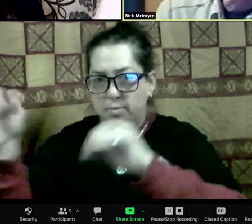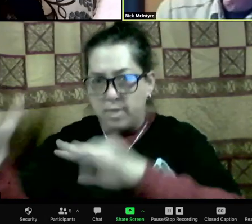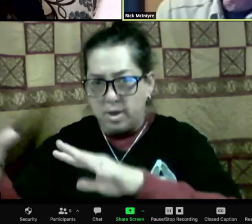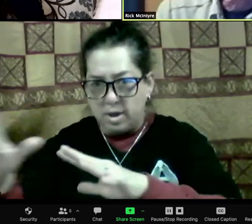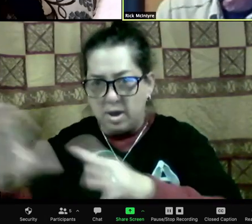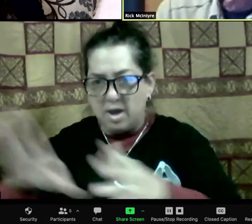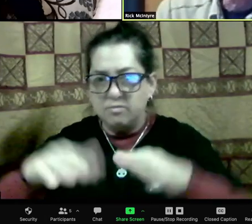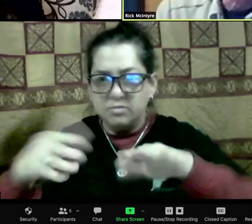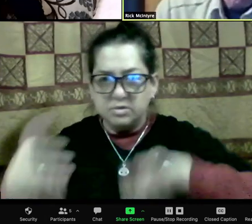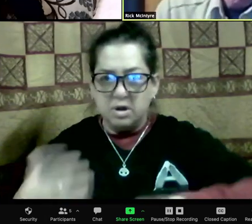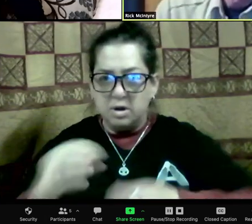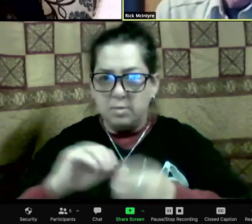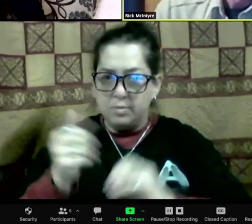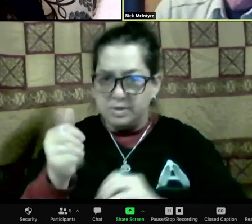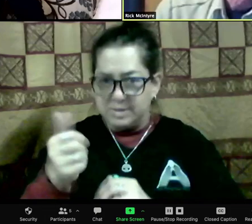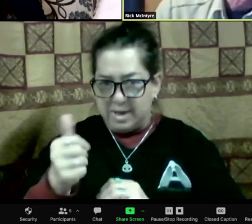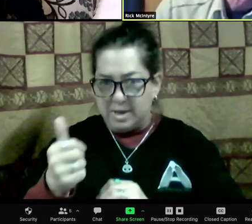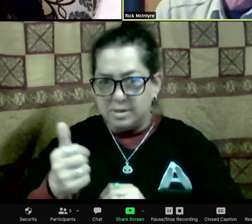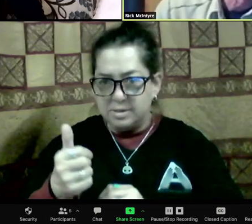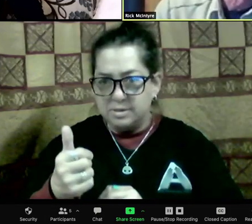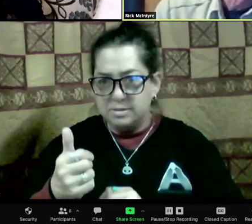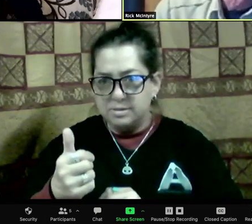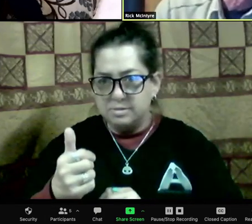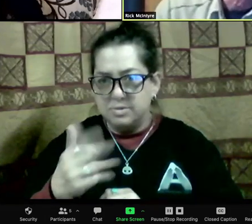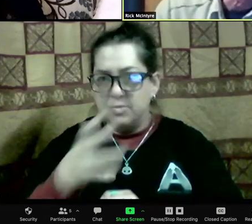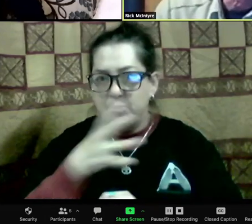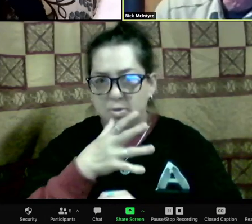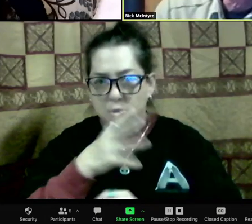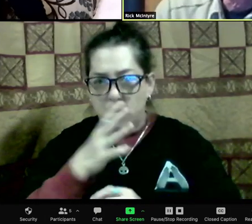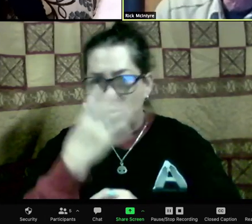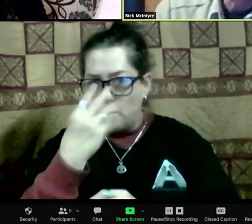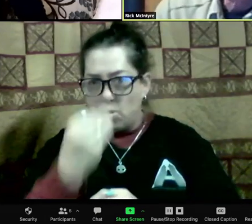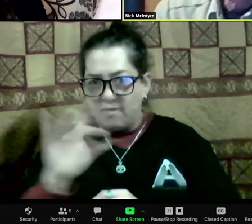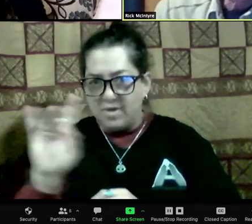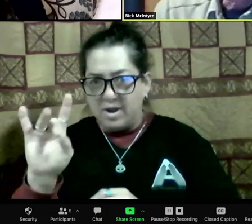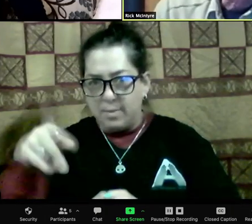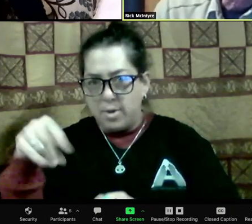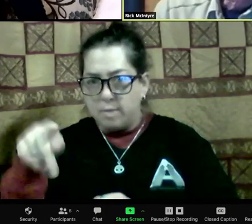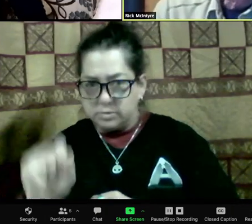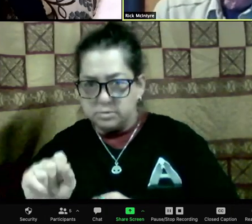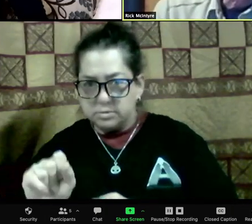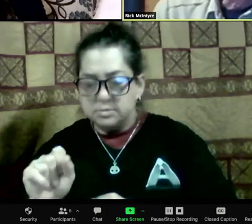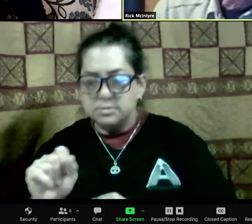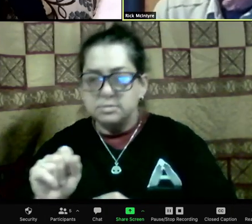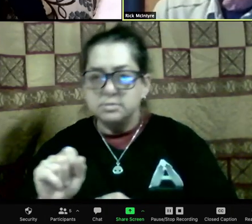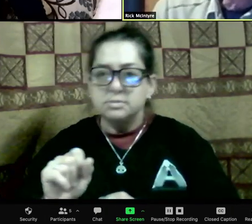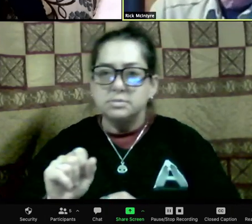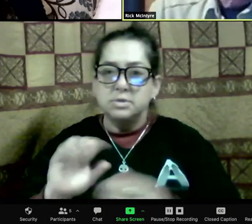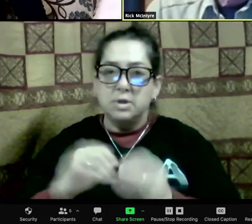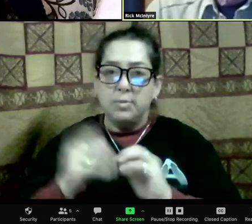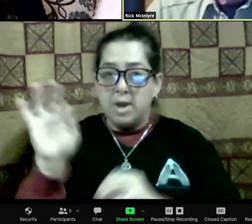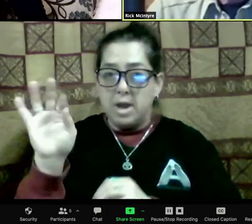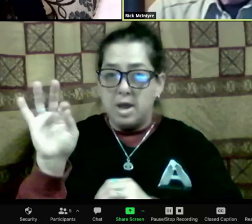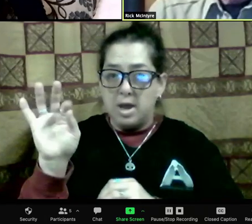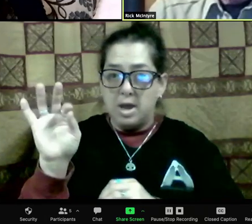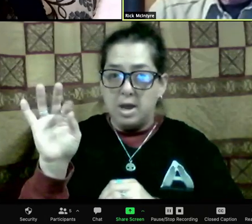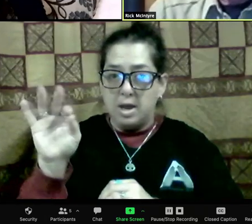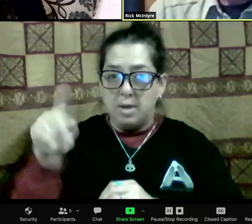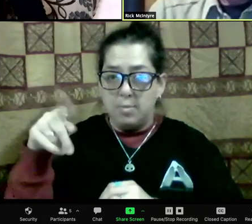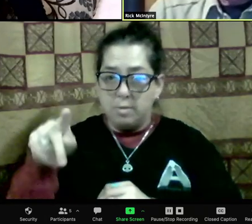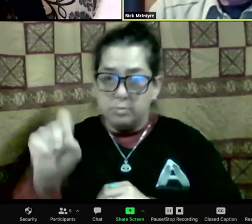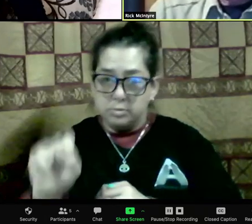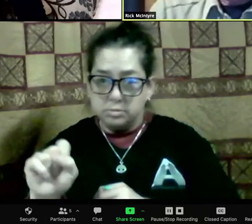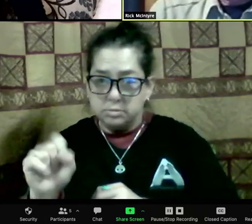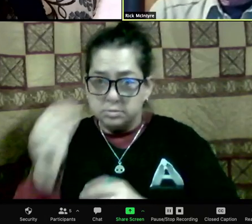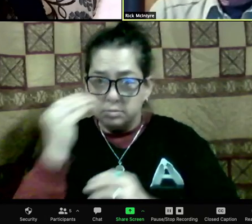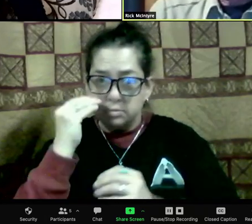in the eight book that brings 21 back into the picture here. Mark Johnson was the park veterinarian at that